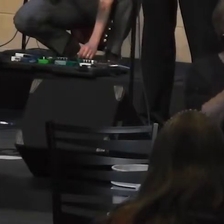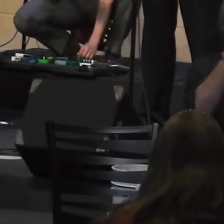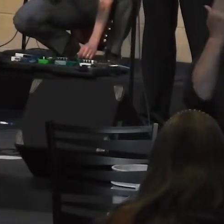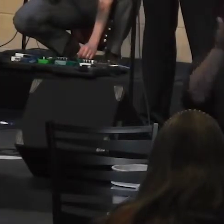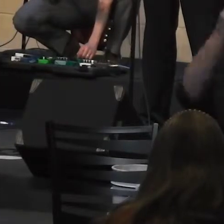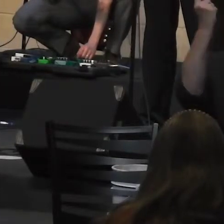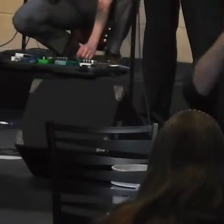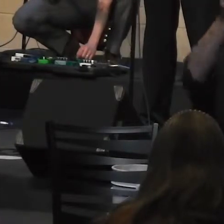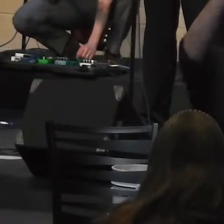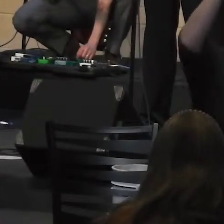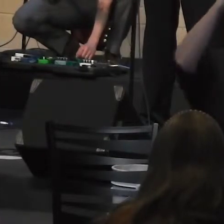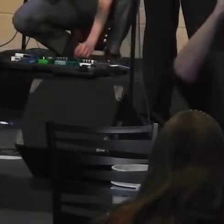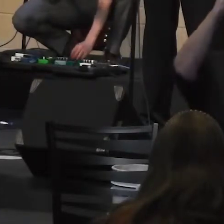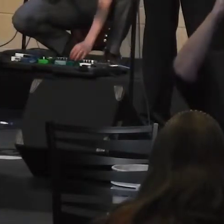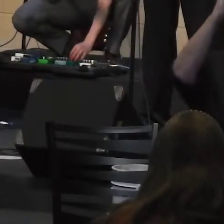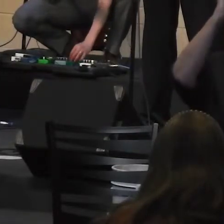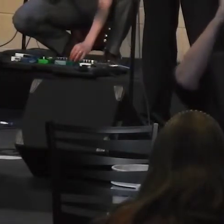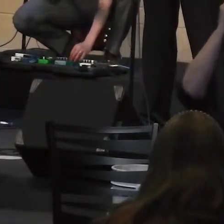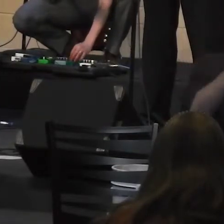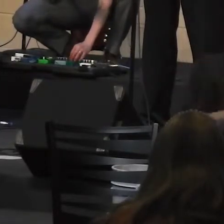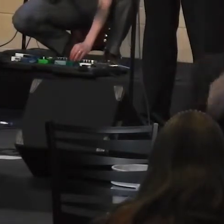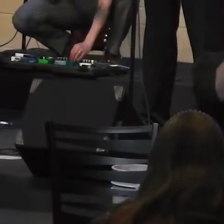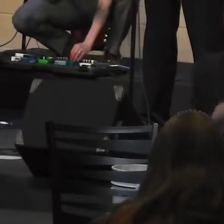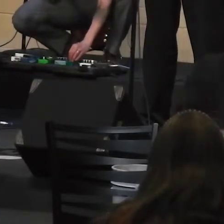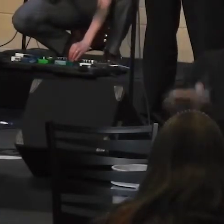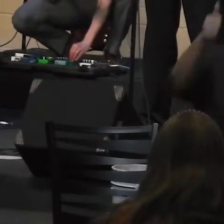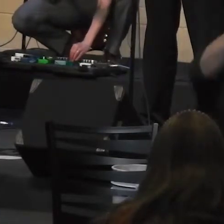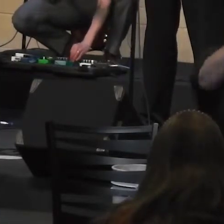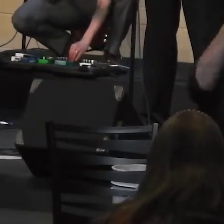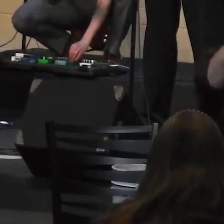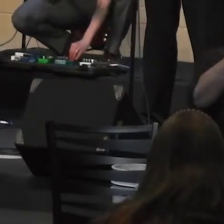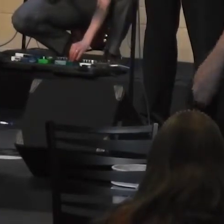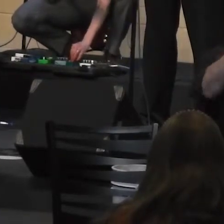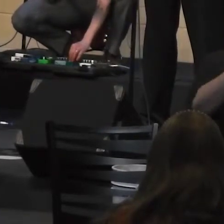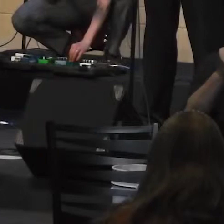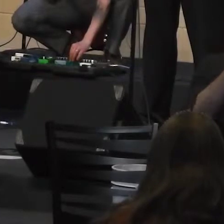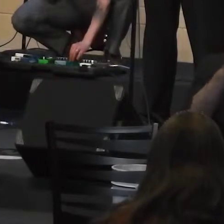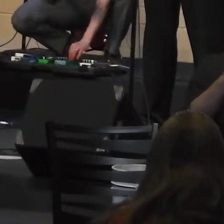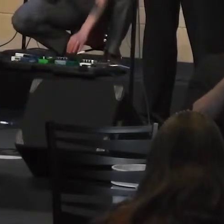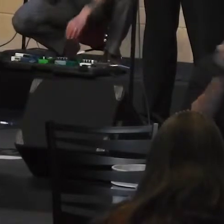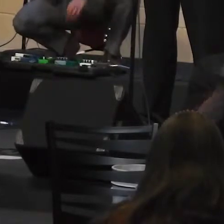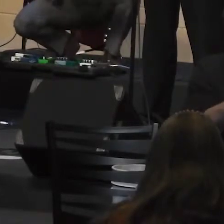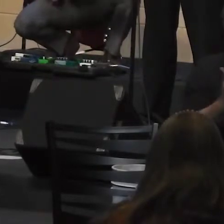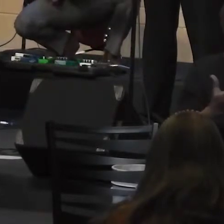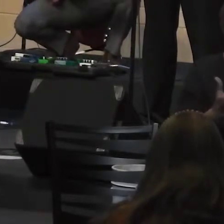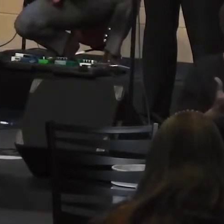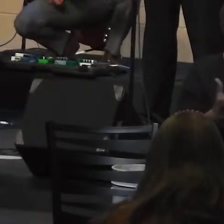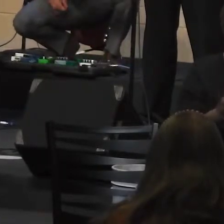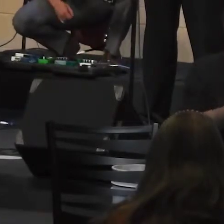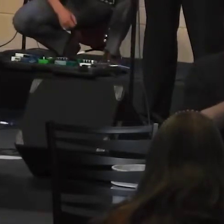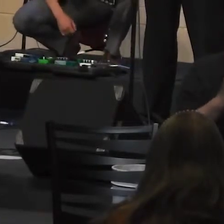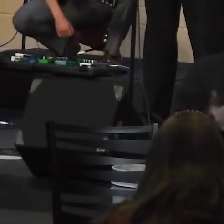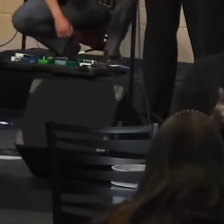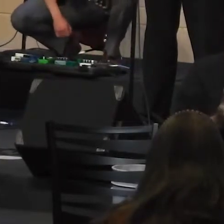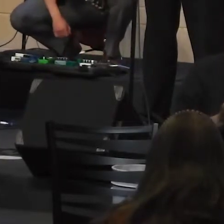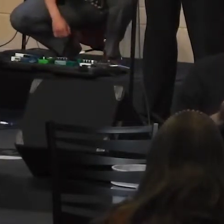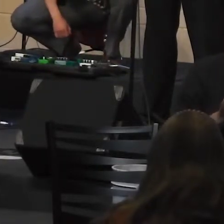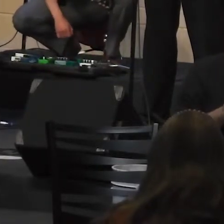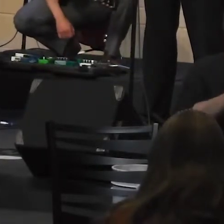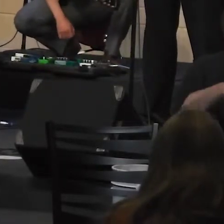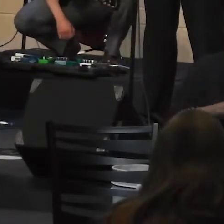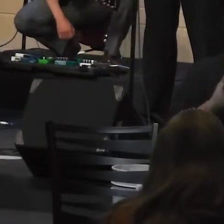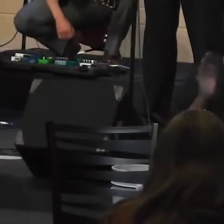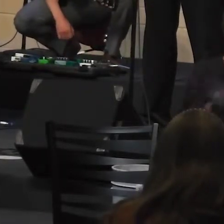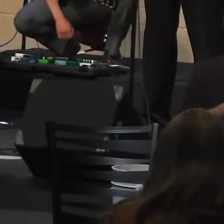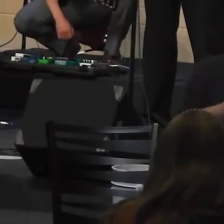God, are the most fair and beautiful of all things. And we ask that at this time and in this place, all of our hearts, all